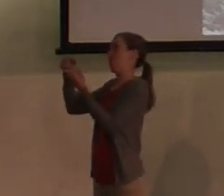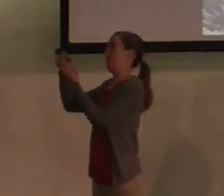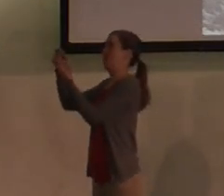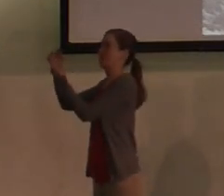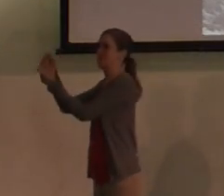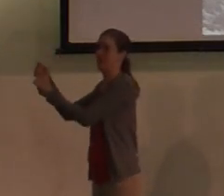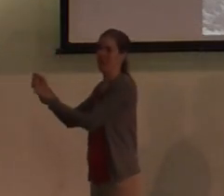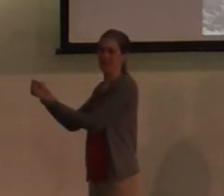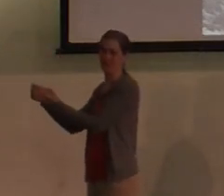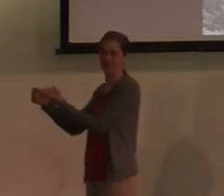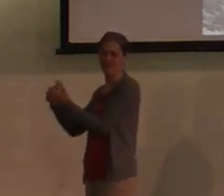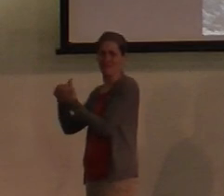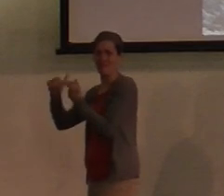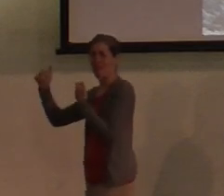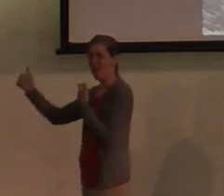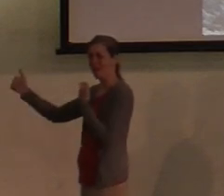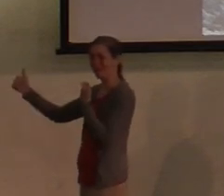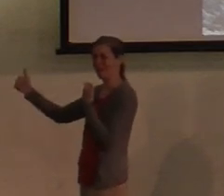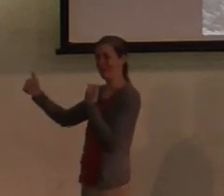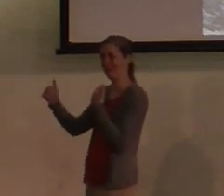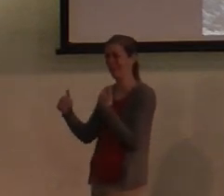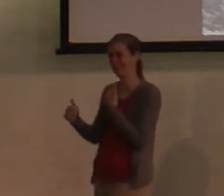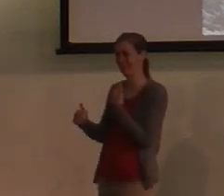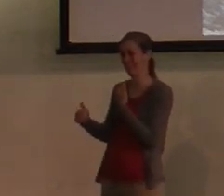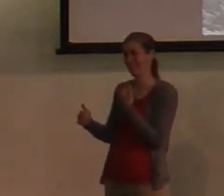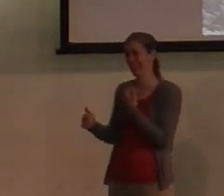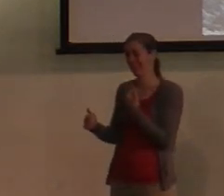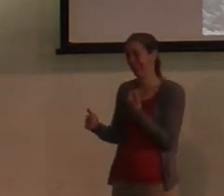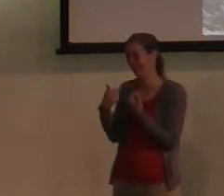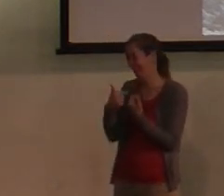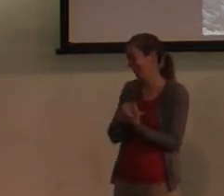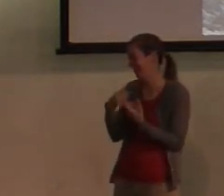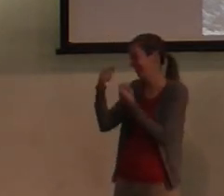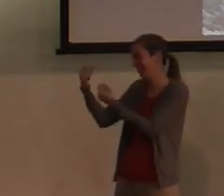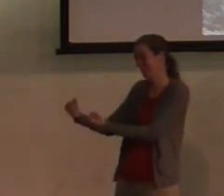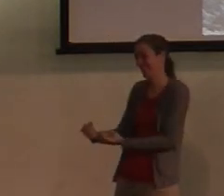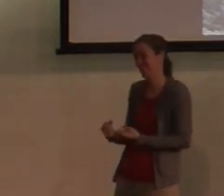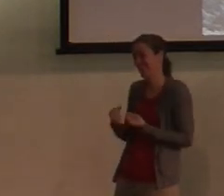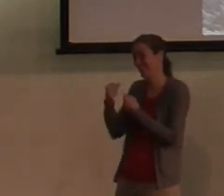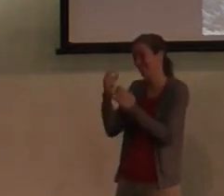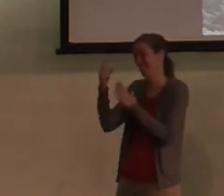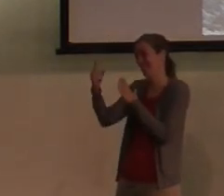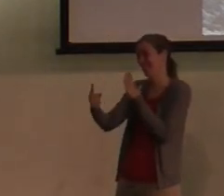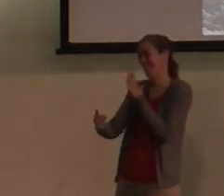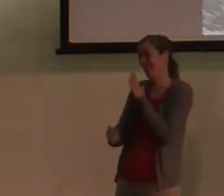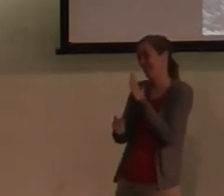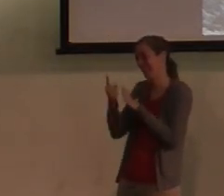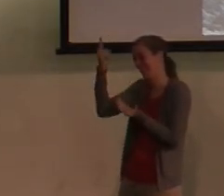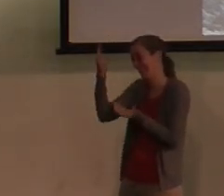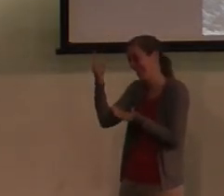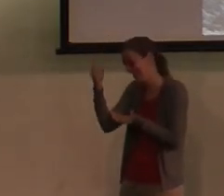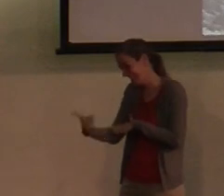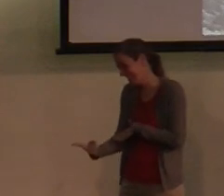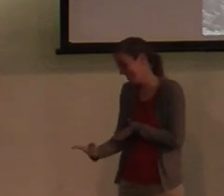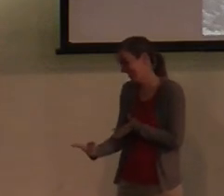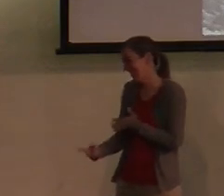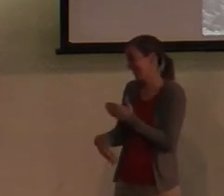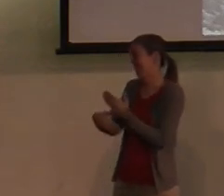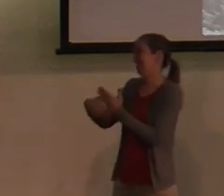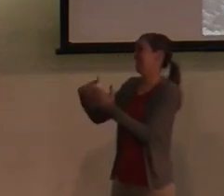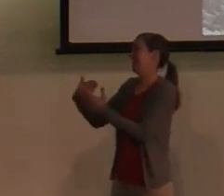a pretty good drive. And that's us driving. It took us an hour to drive there. So to realize that